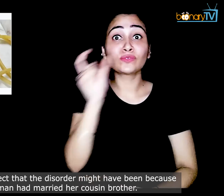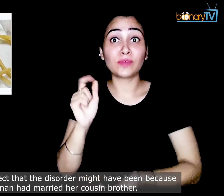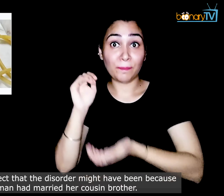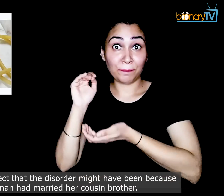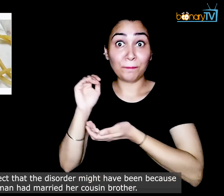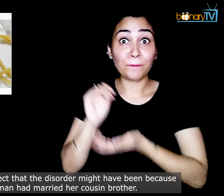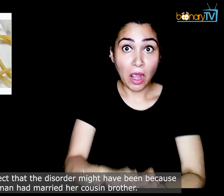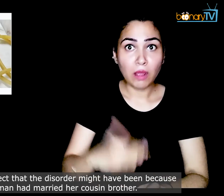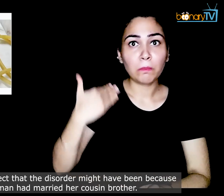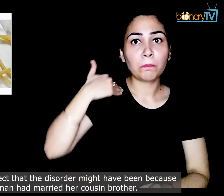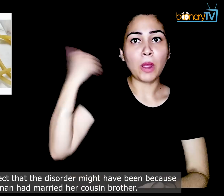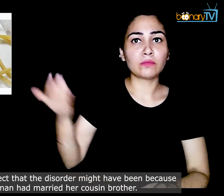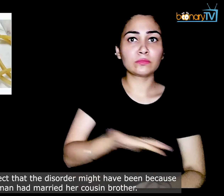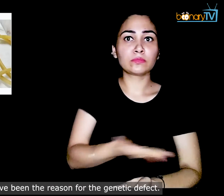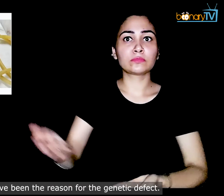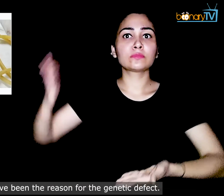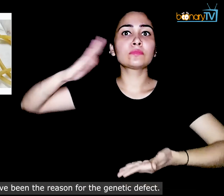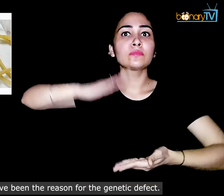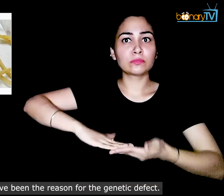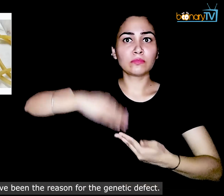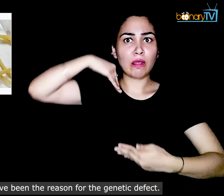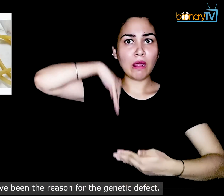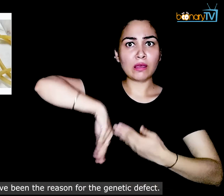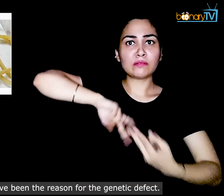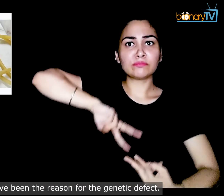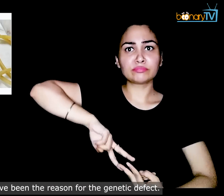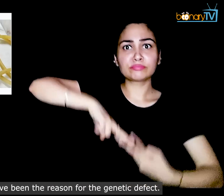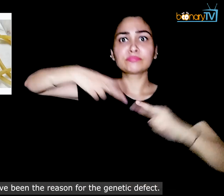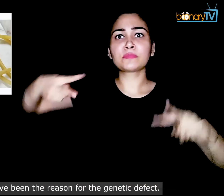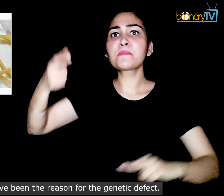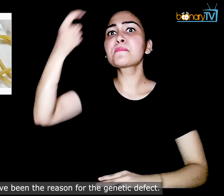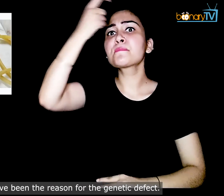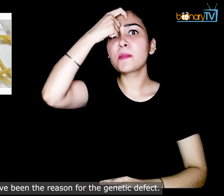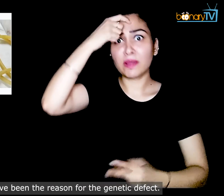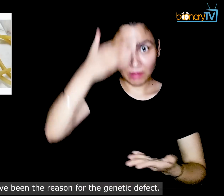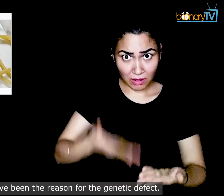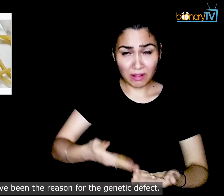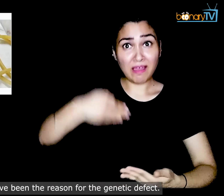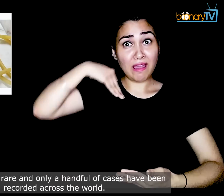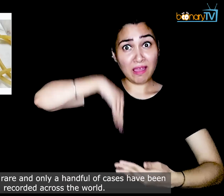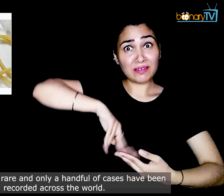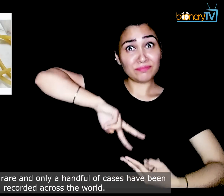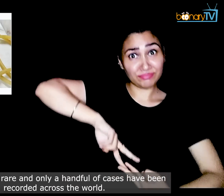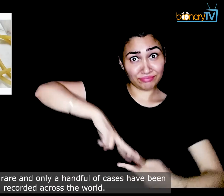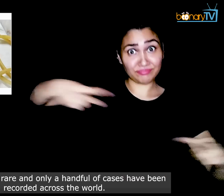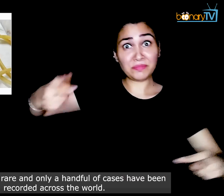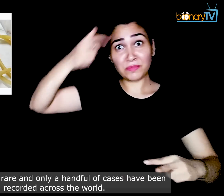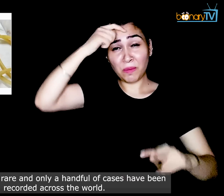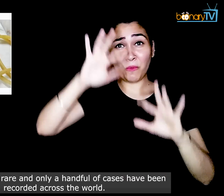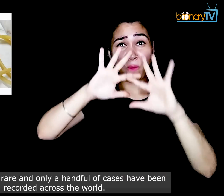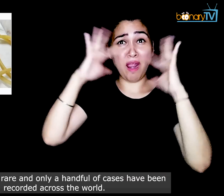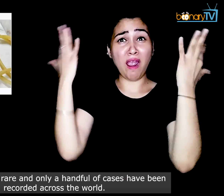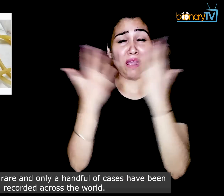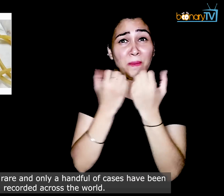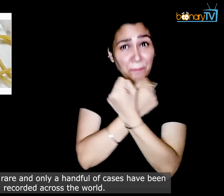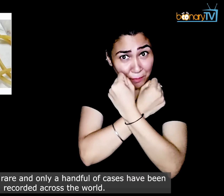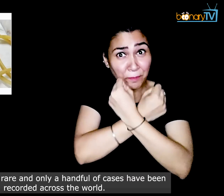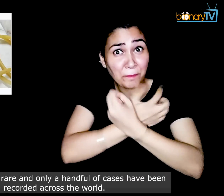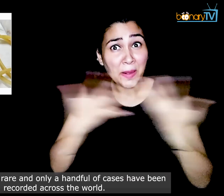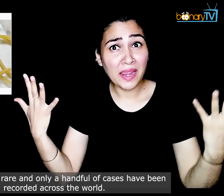cousin brother. This could have been the reason for the genetic defect. This disease is rare and only